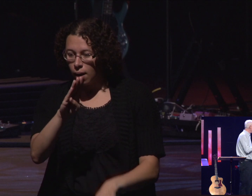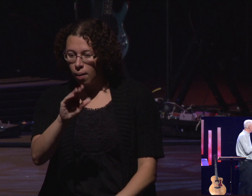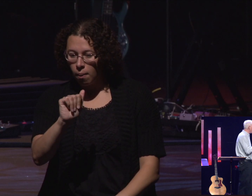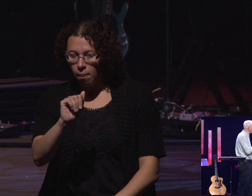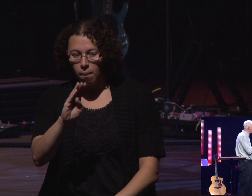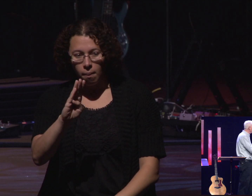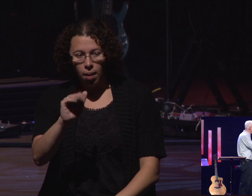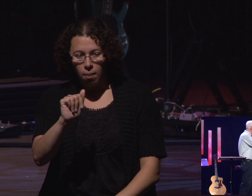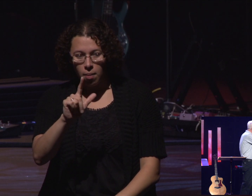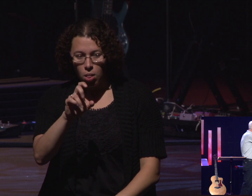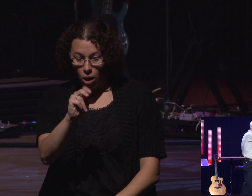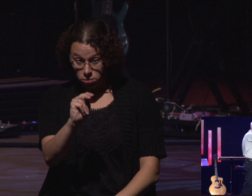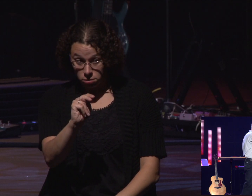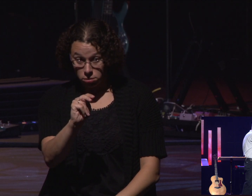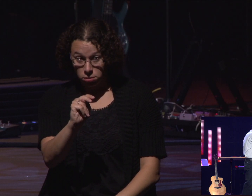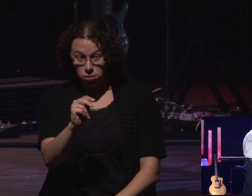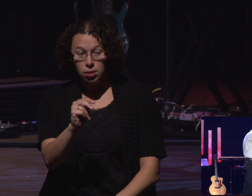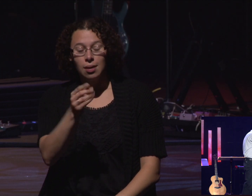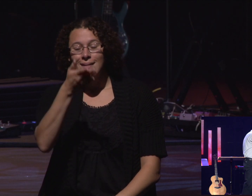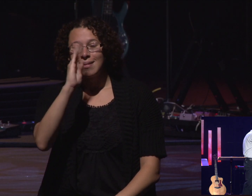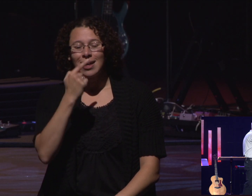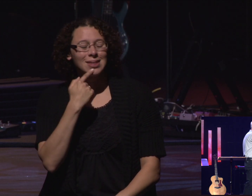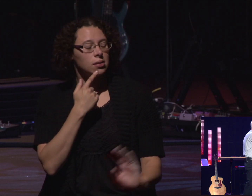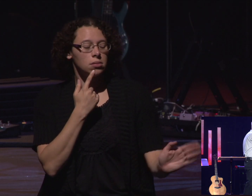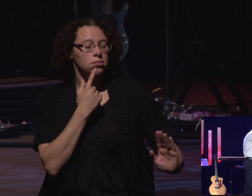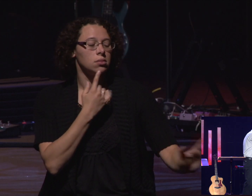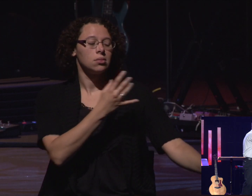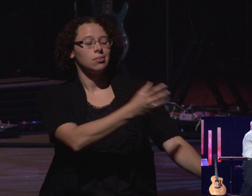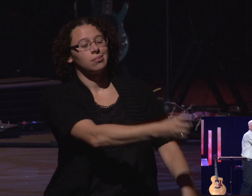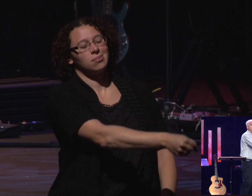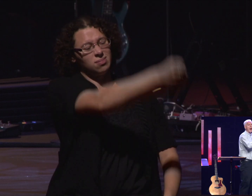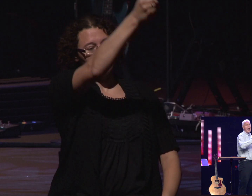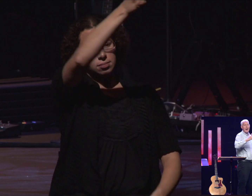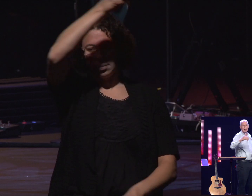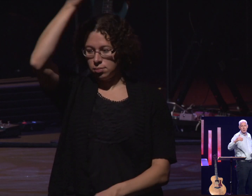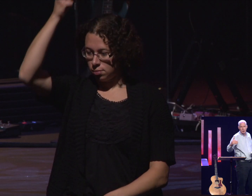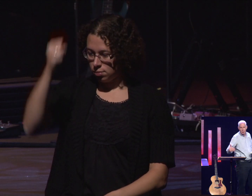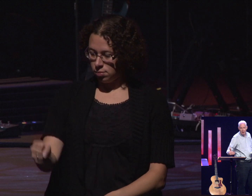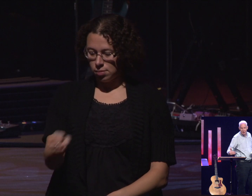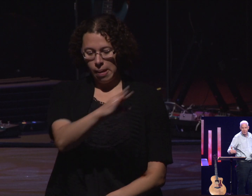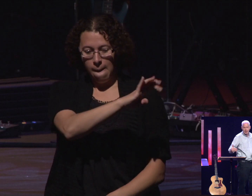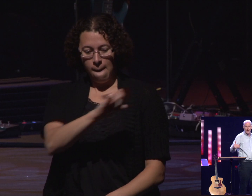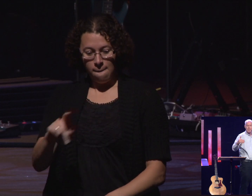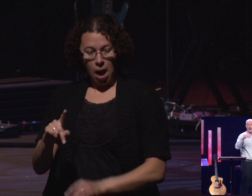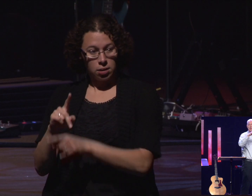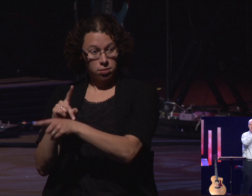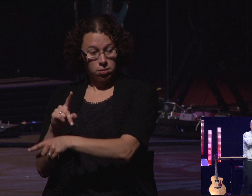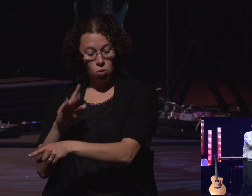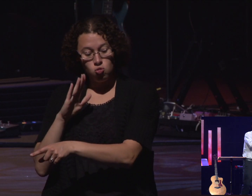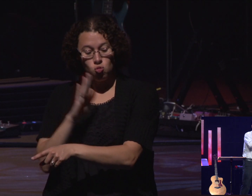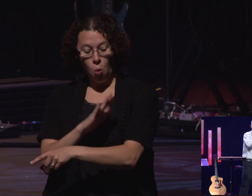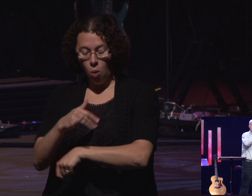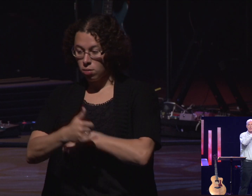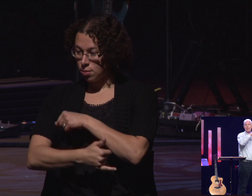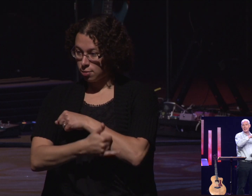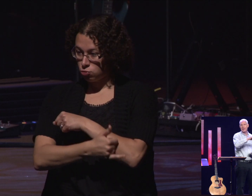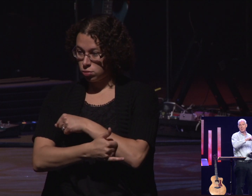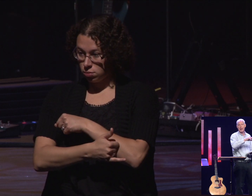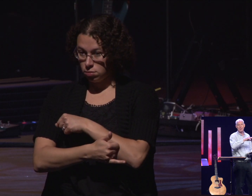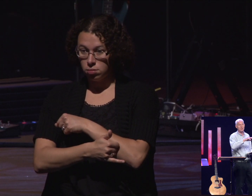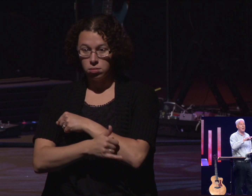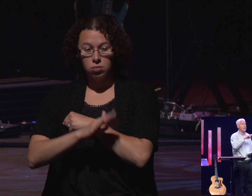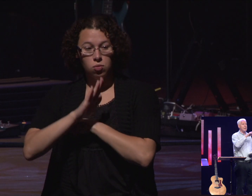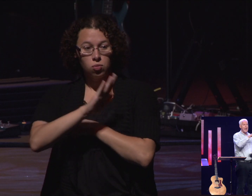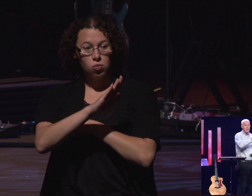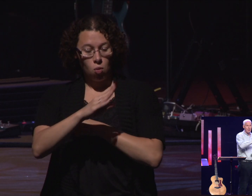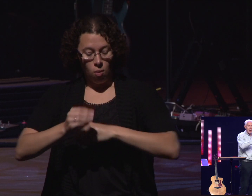And he says, I'm going to take you out of that nation. And I'm going to bring you back to where you belong. Back to the country. Back to the land that I